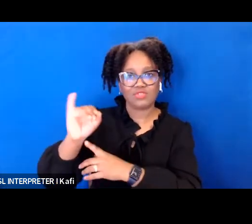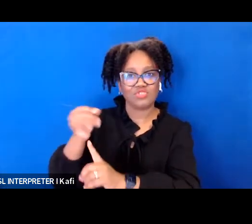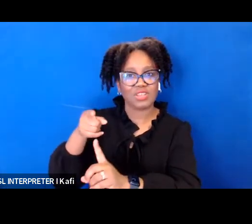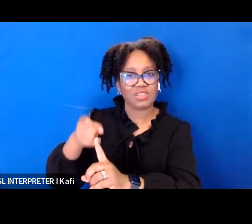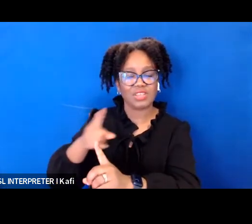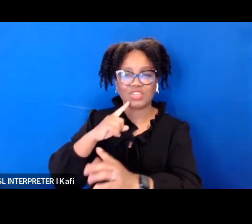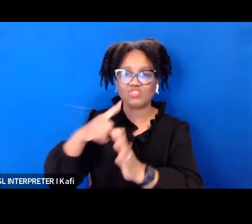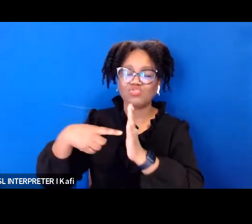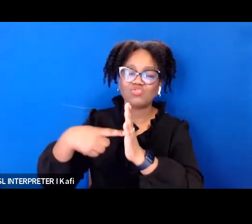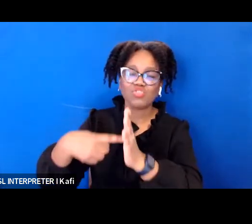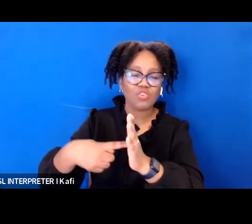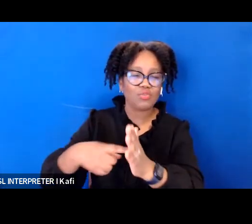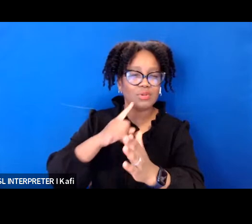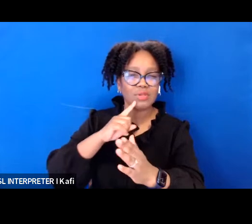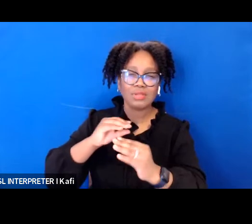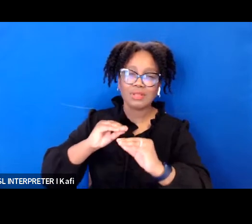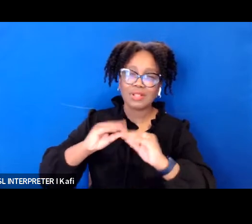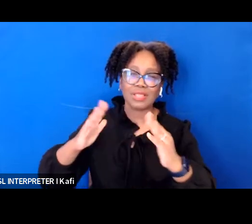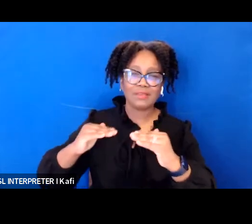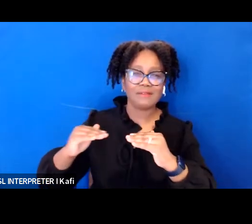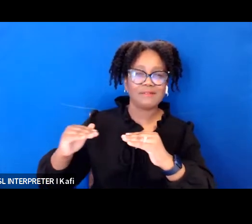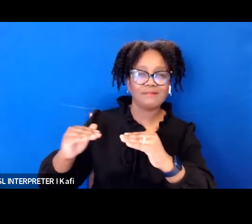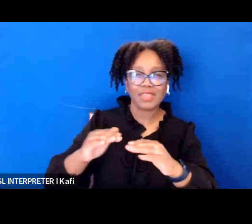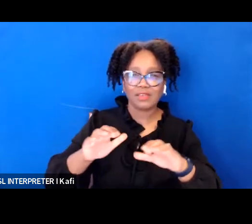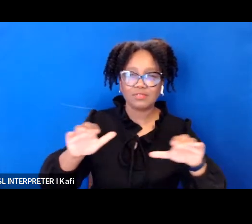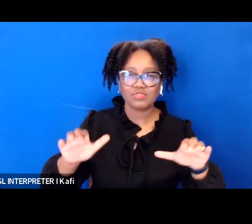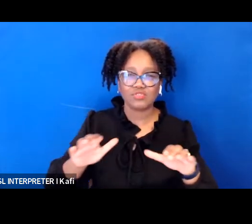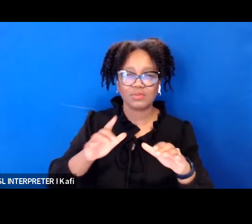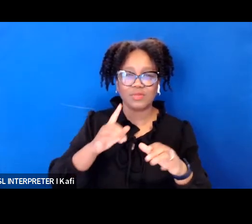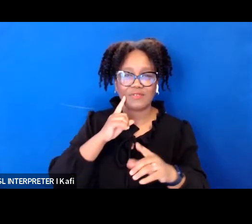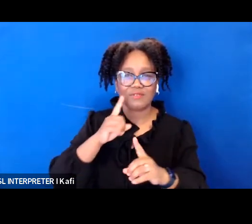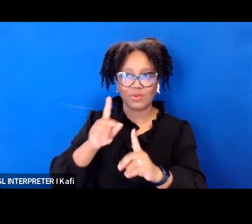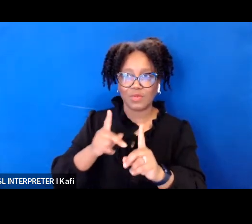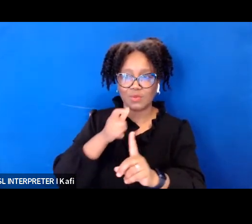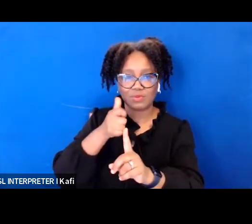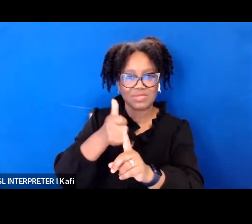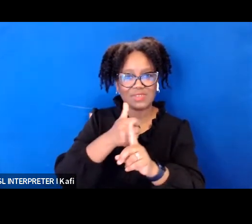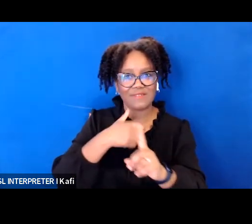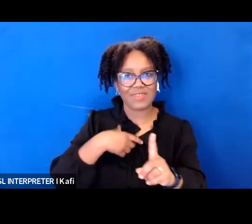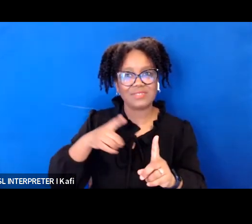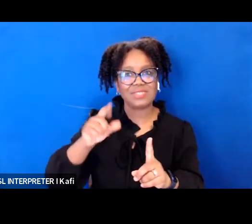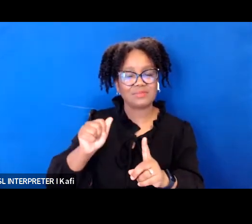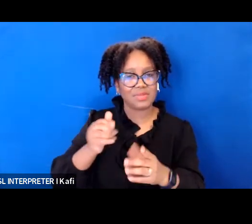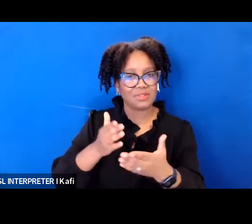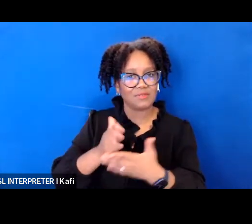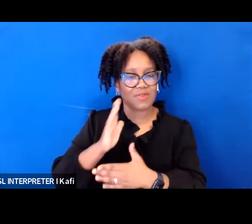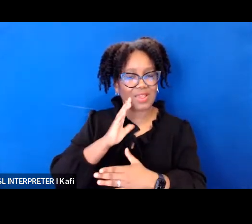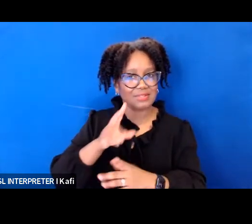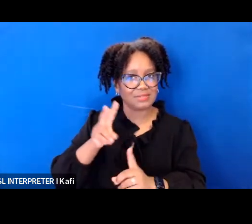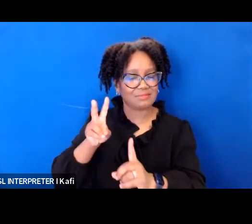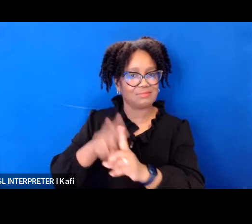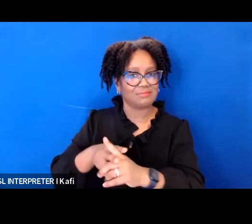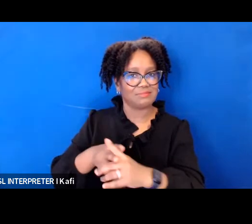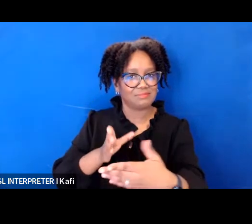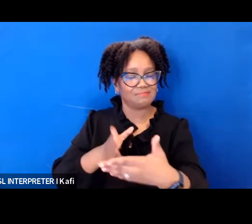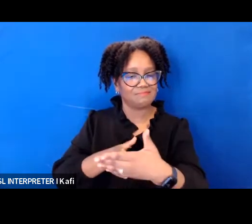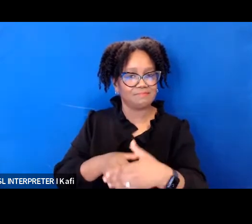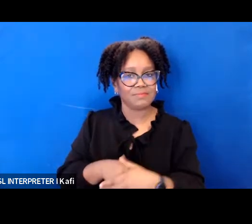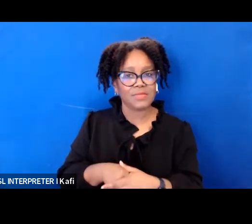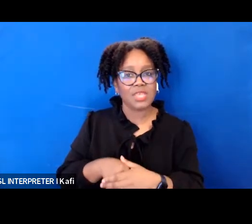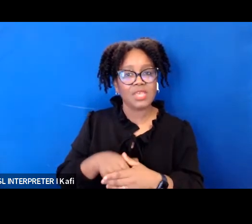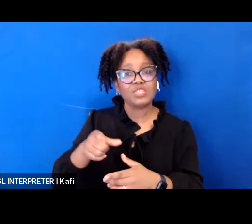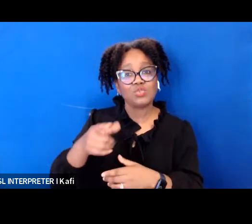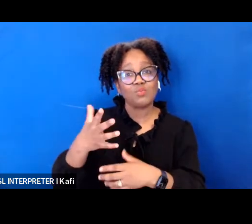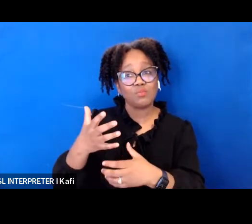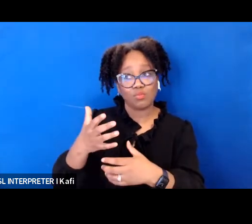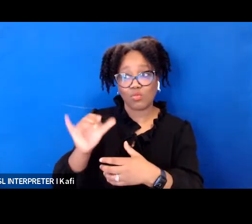of disability rights claims and has displayed a commitment to both ensuring that the federal judiciary reflects the diversity of